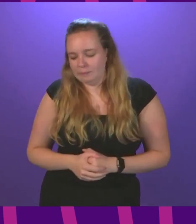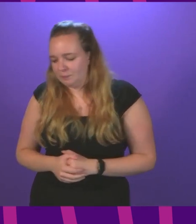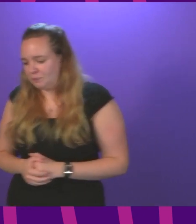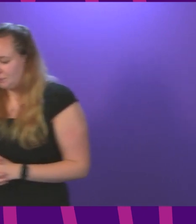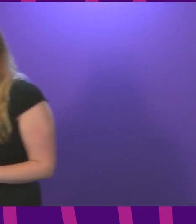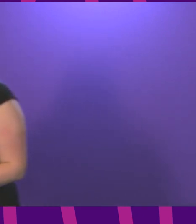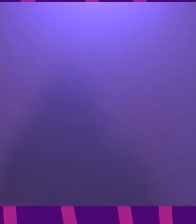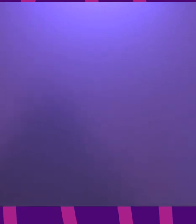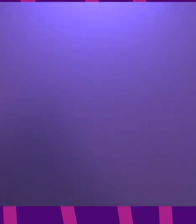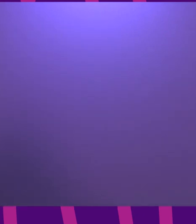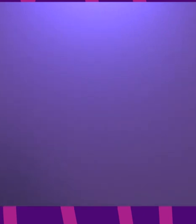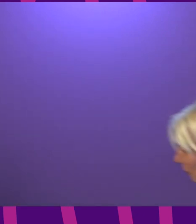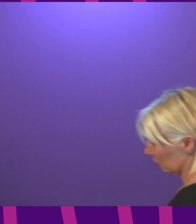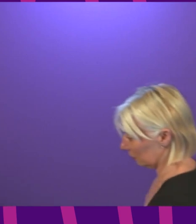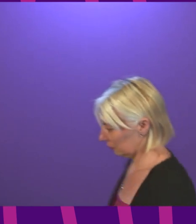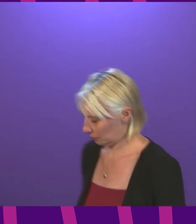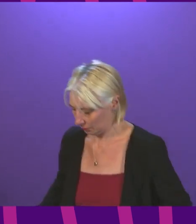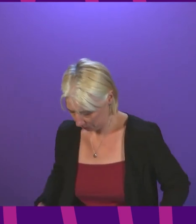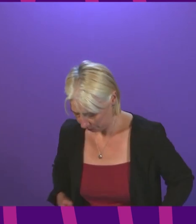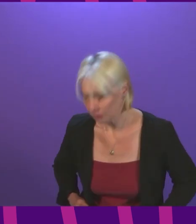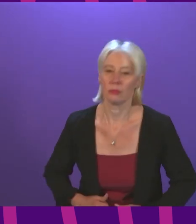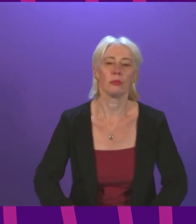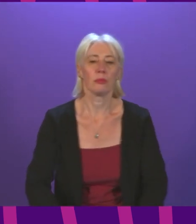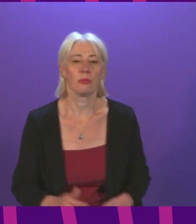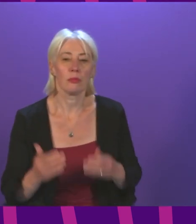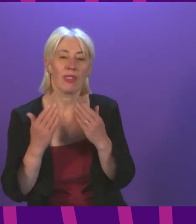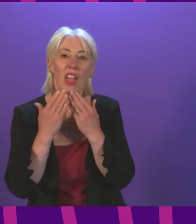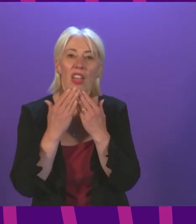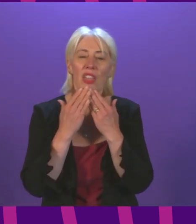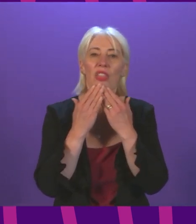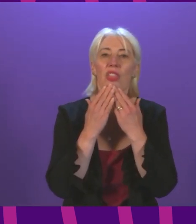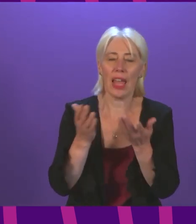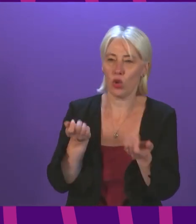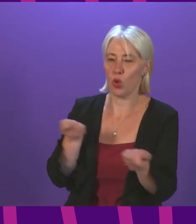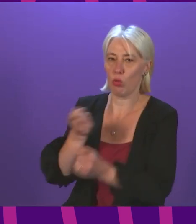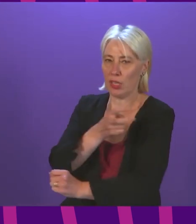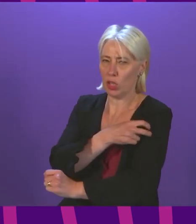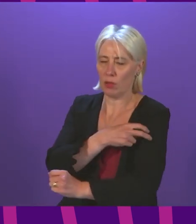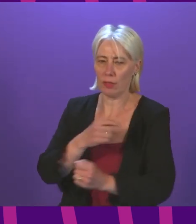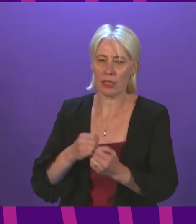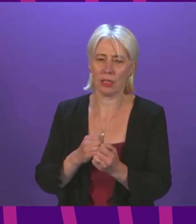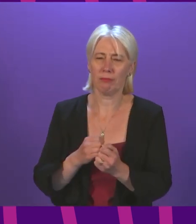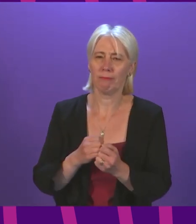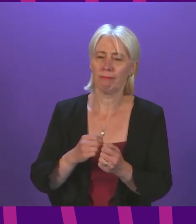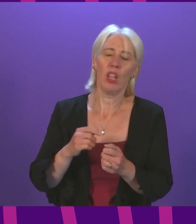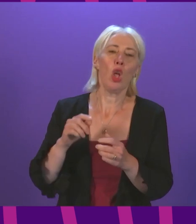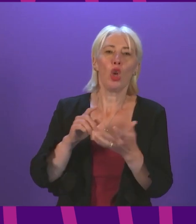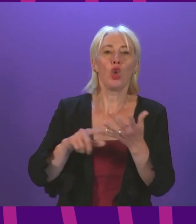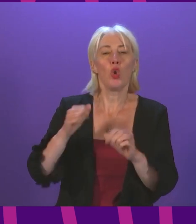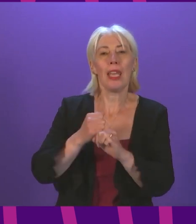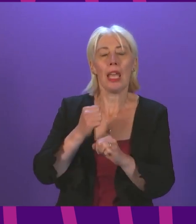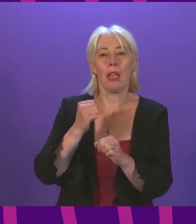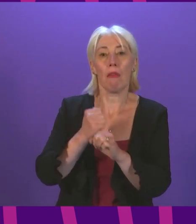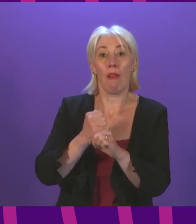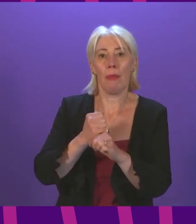julian mckay to be followed by john mason thank you presiding officer i'm concerned about the decision to follow the uk government's approach and end the